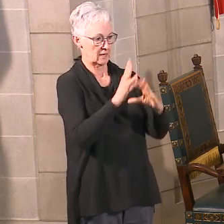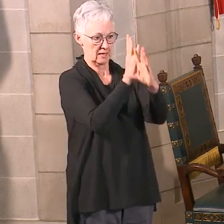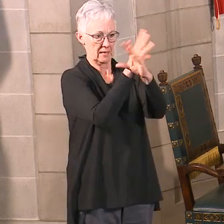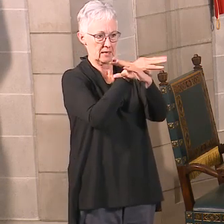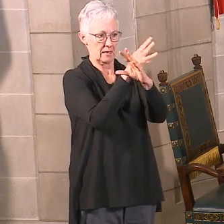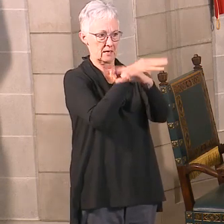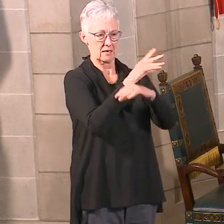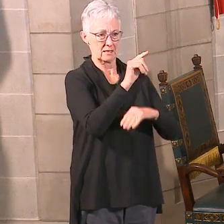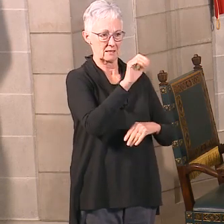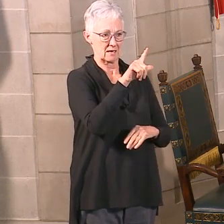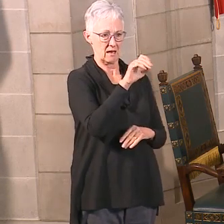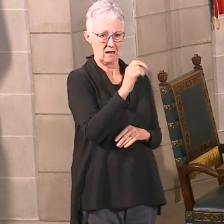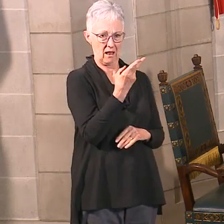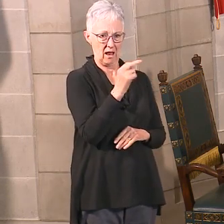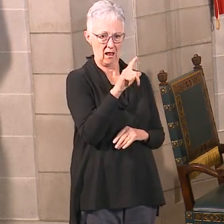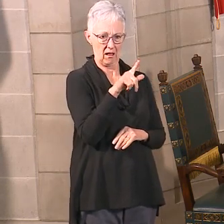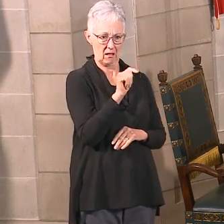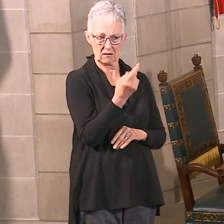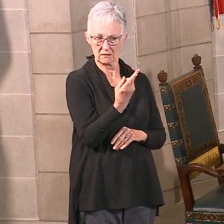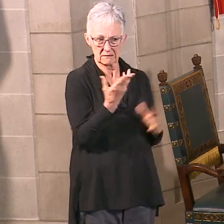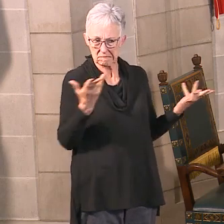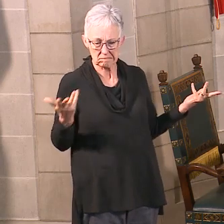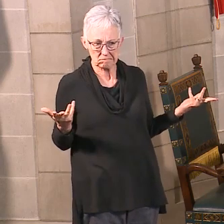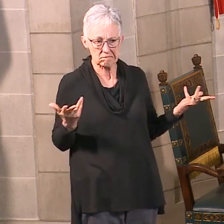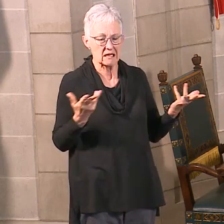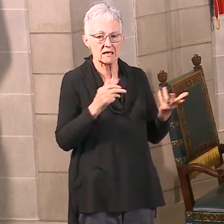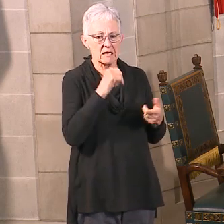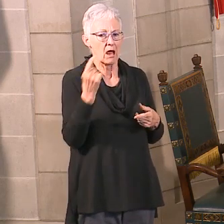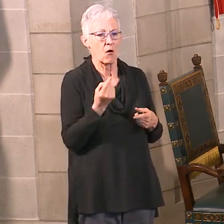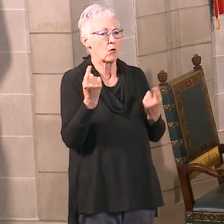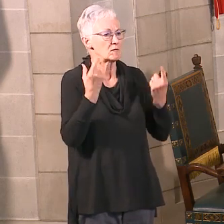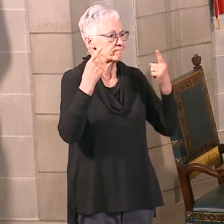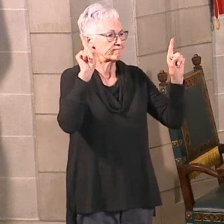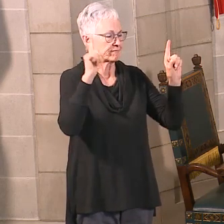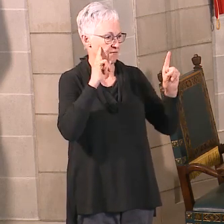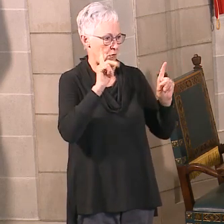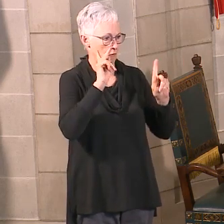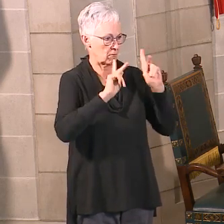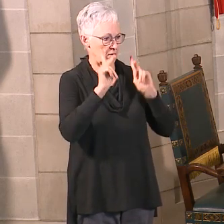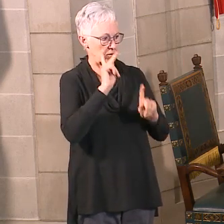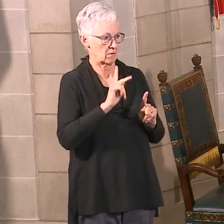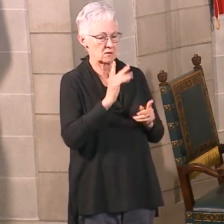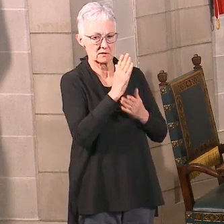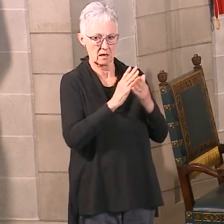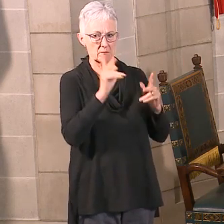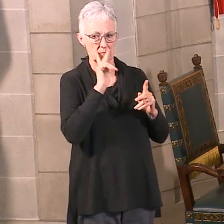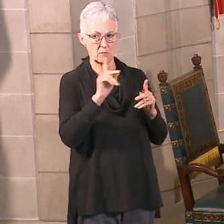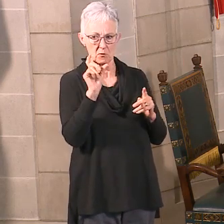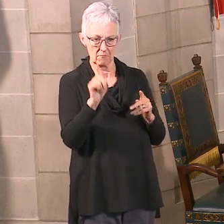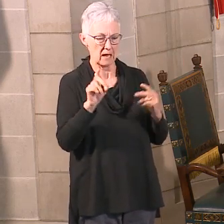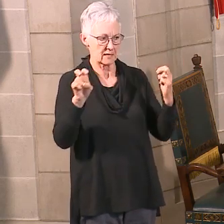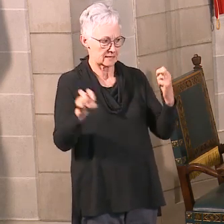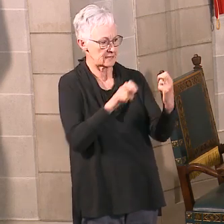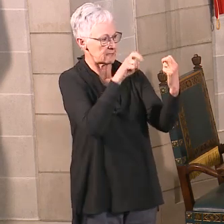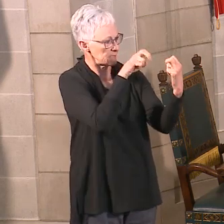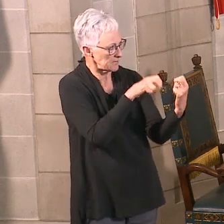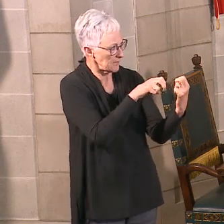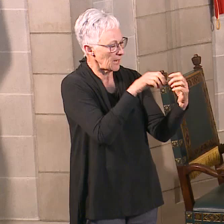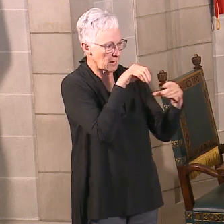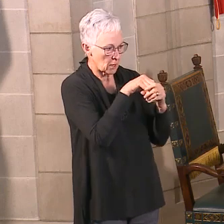are continuing to provide services face-to-face for detox and residential services. We have multiple residential